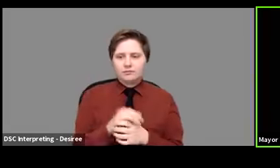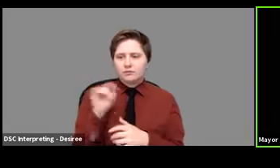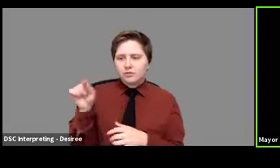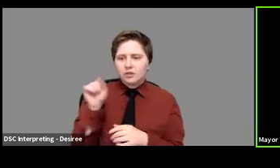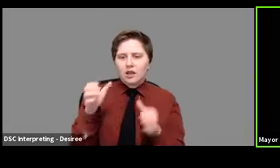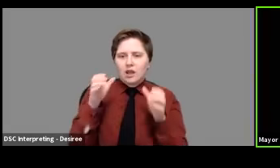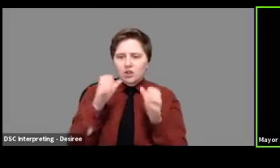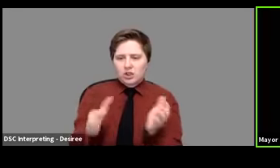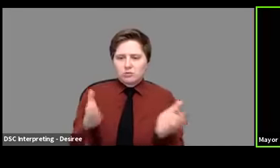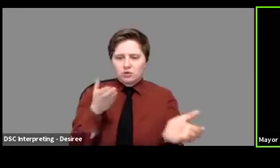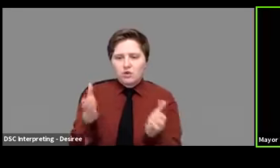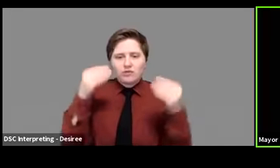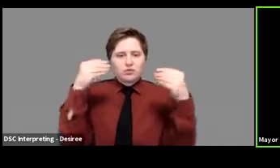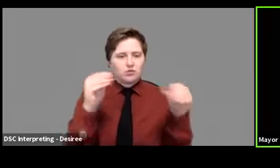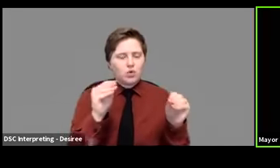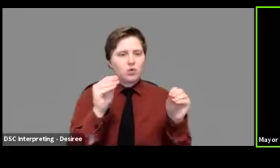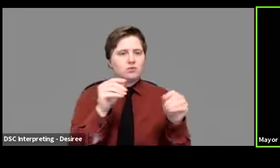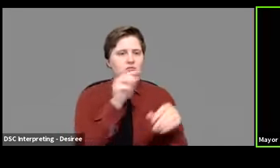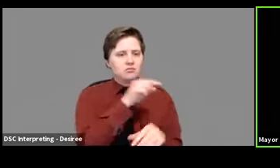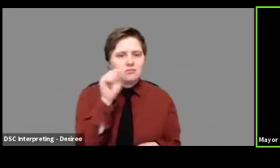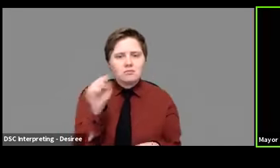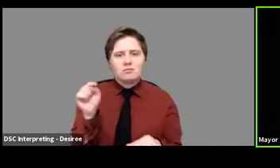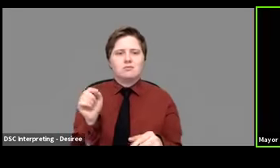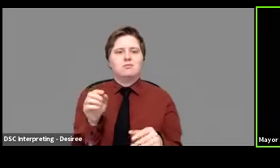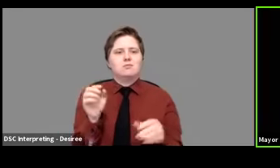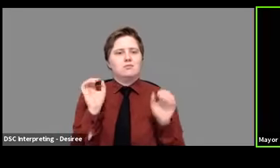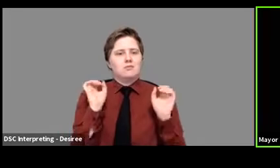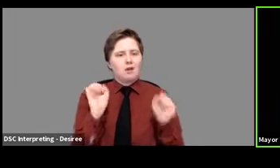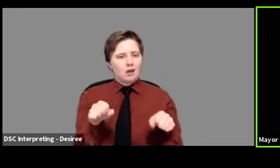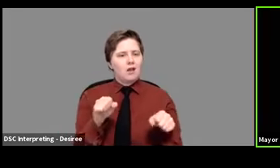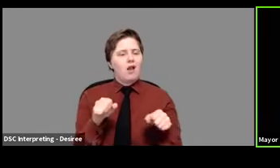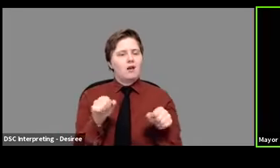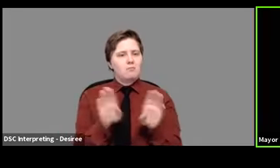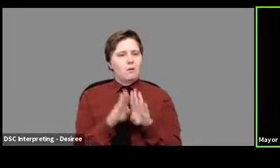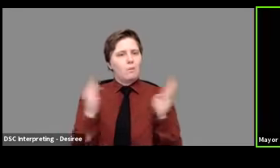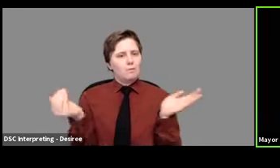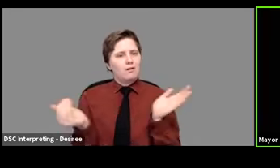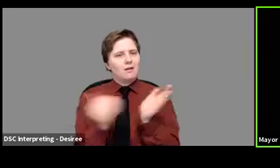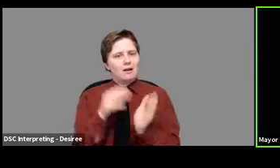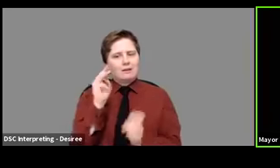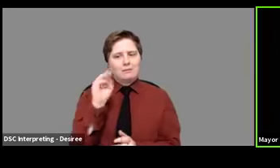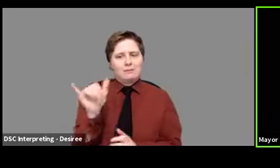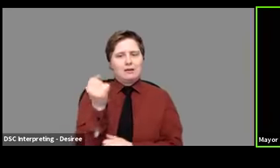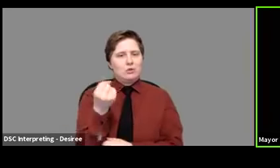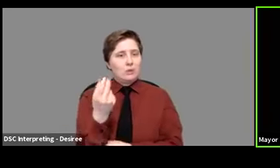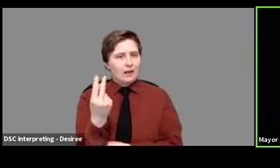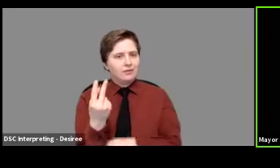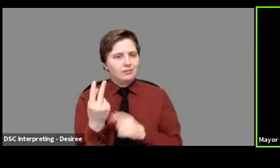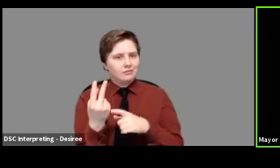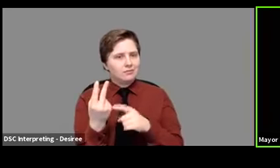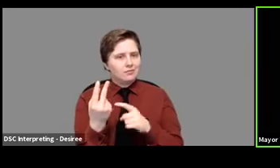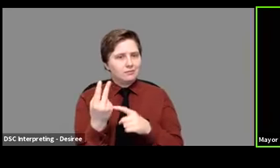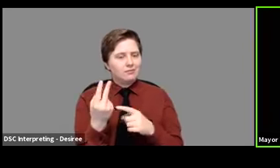service businesses are going to be open on May 12th. But even